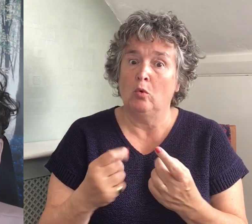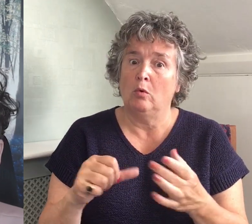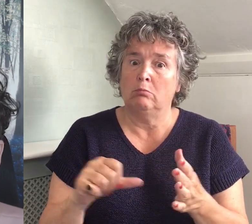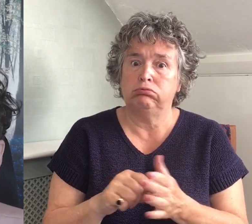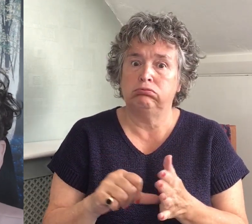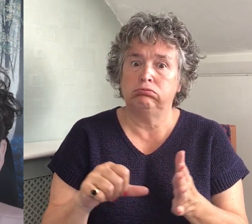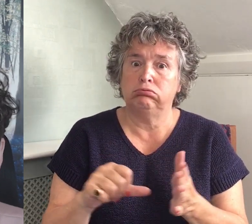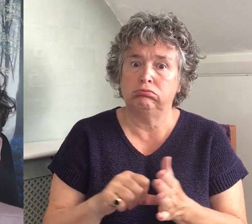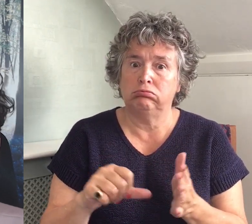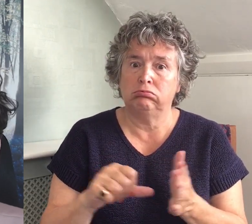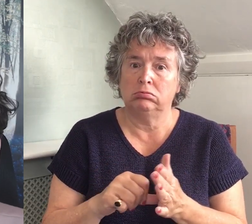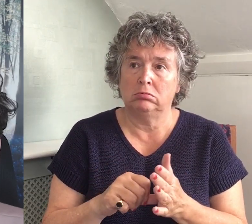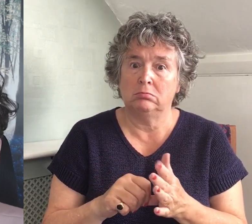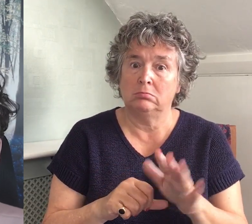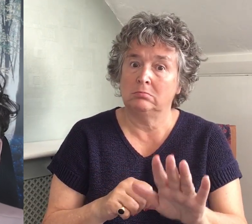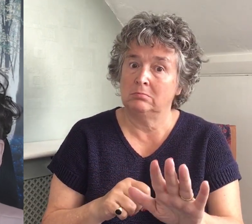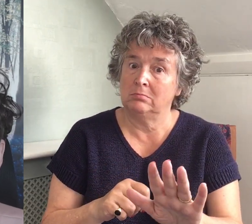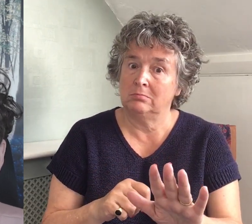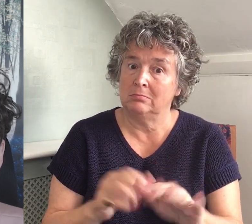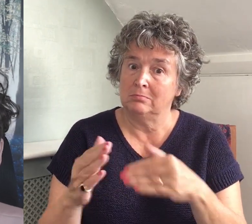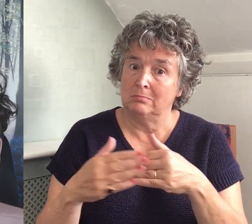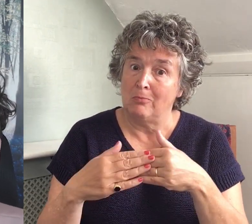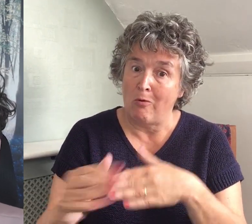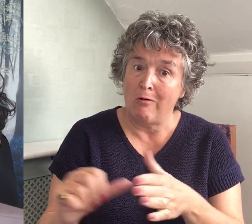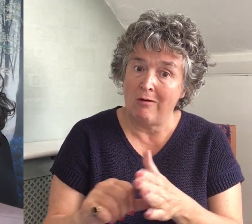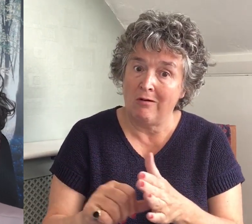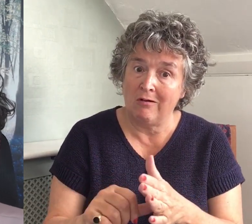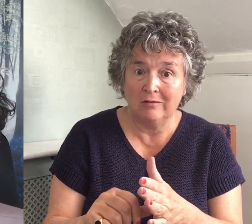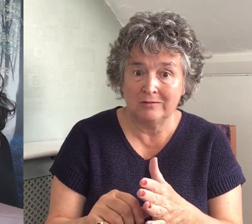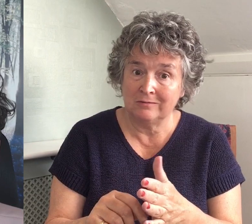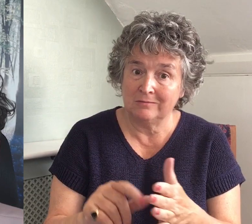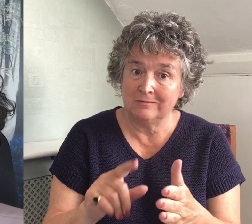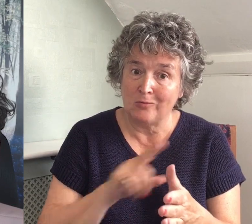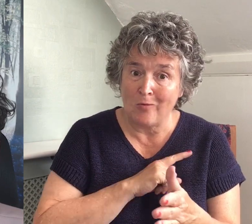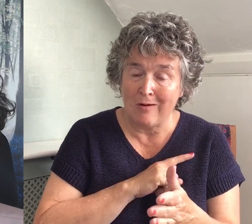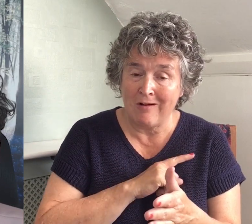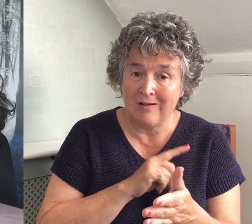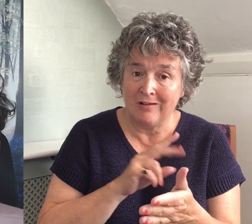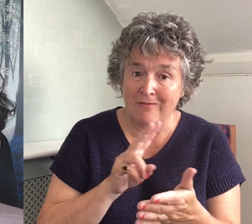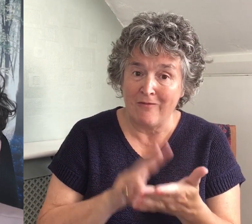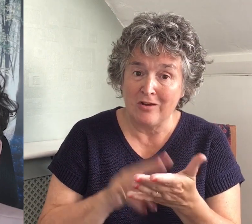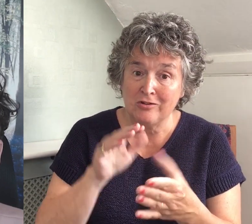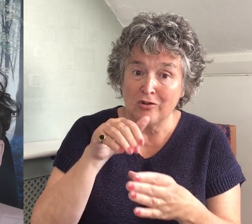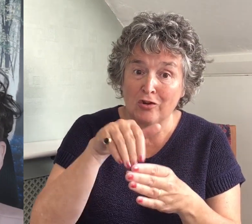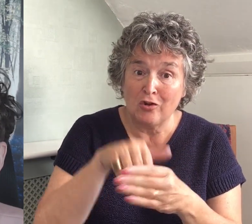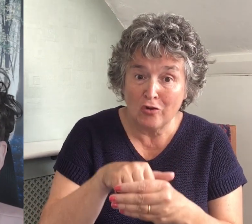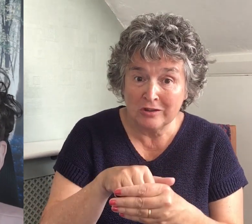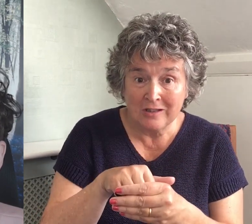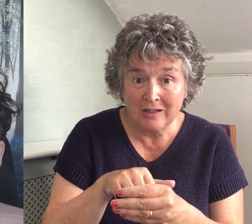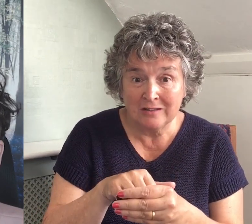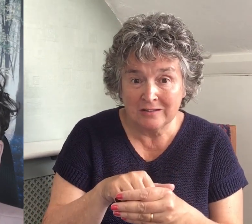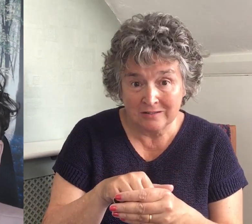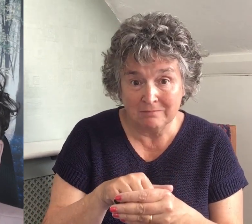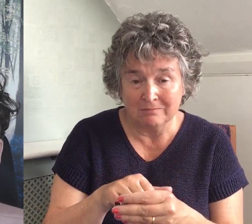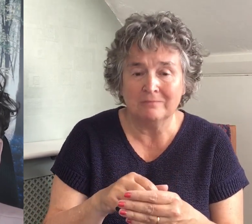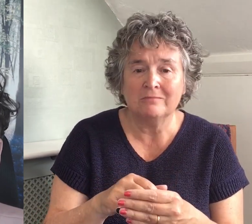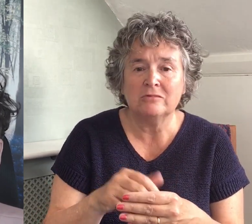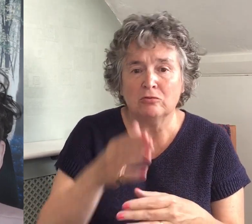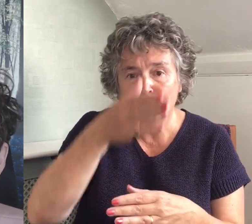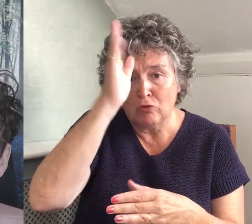is, but wait, it's going to get harder when we look at it in the context of the verse. So the verse is Romans 15 verse 7, and it